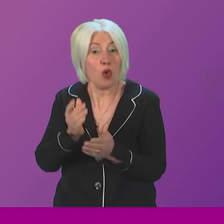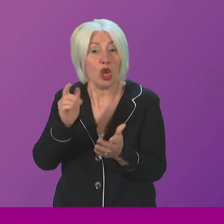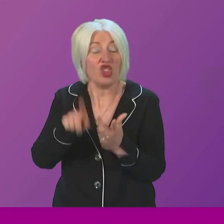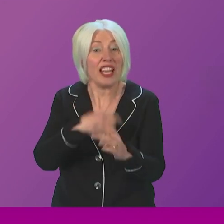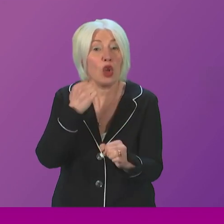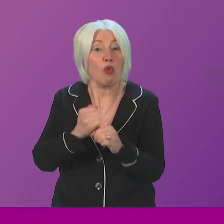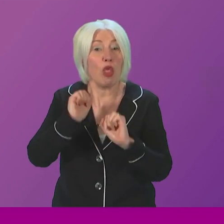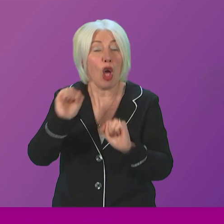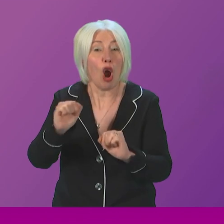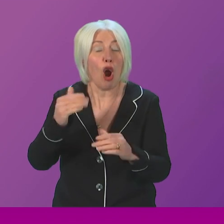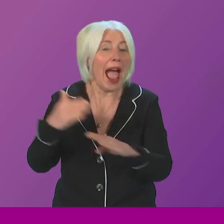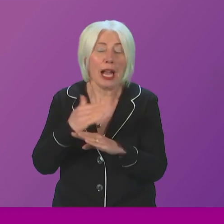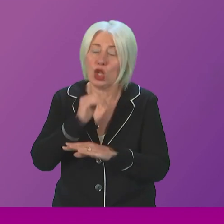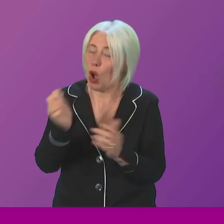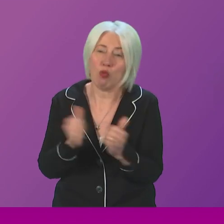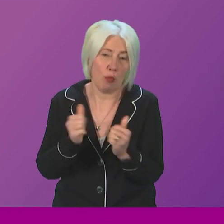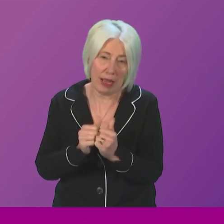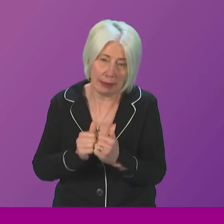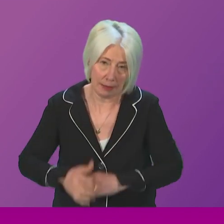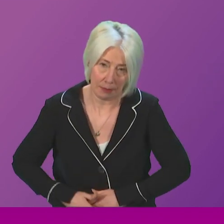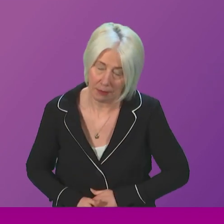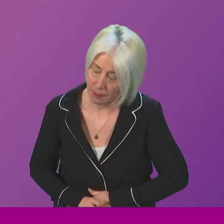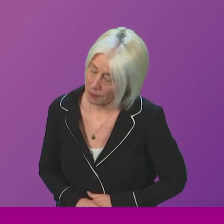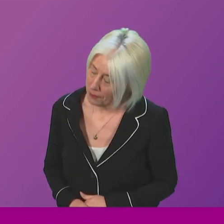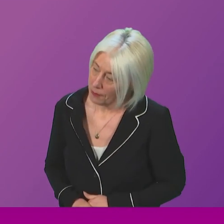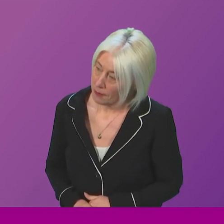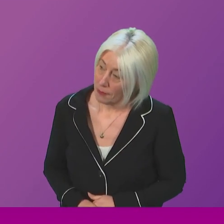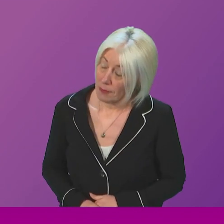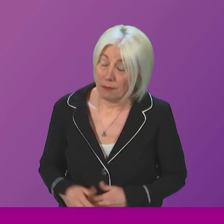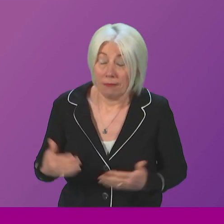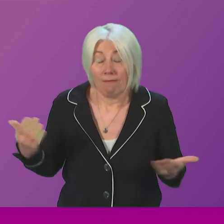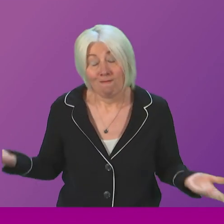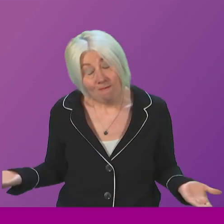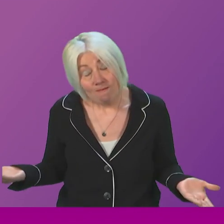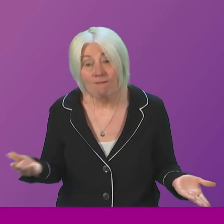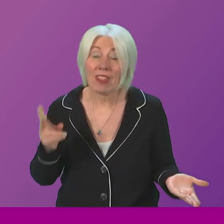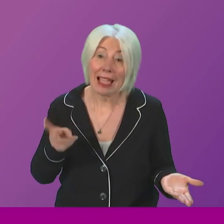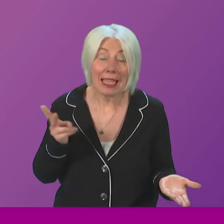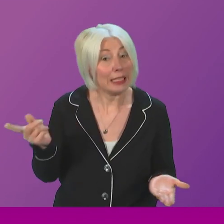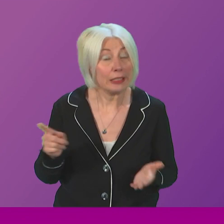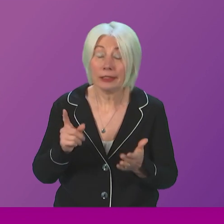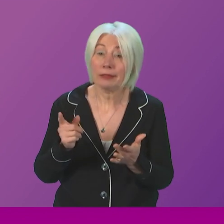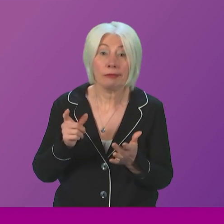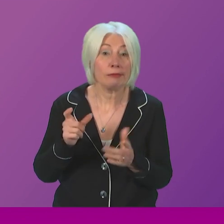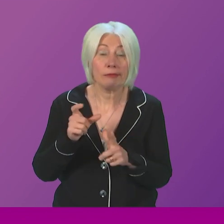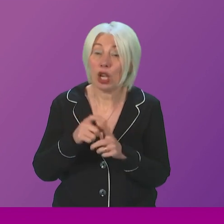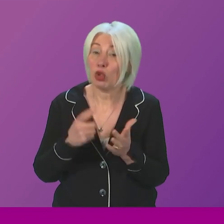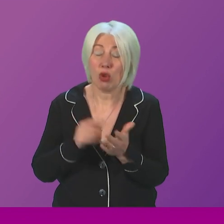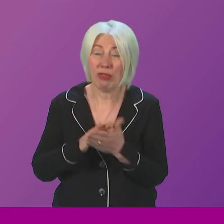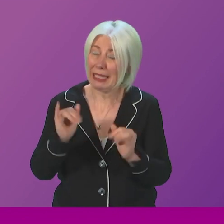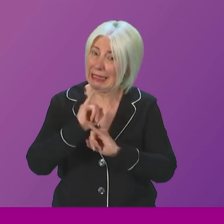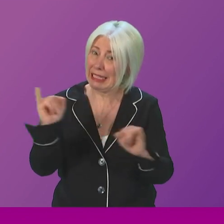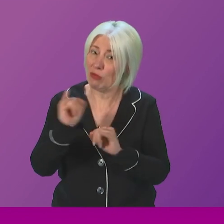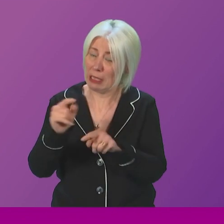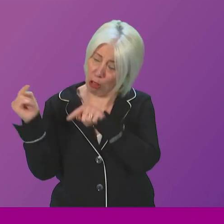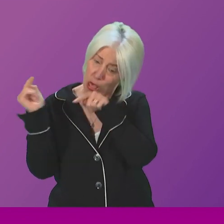First Minister. Douglas Ross, once again presiding officer, is making really serious accusations,